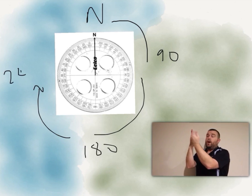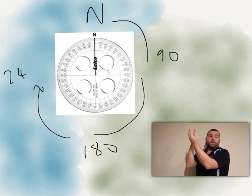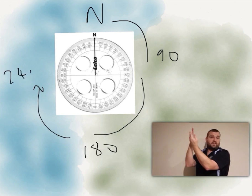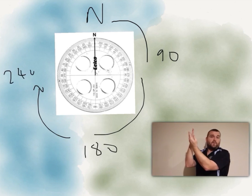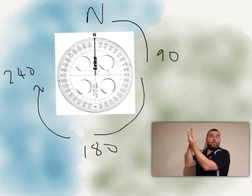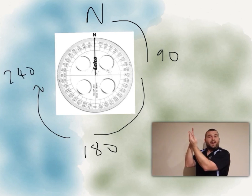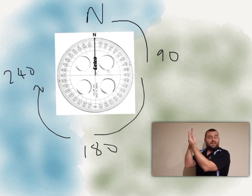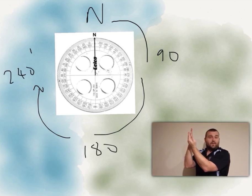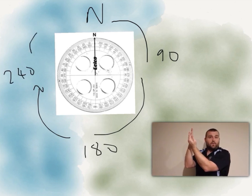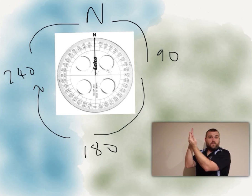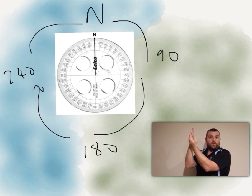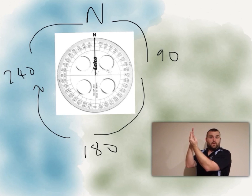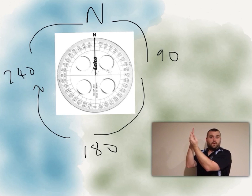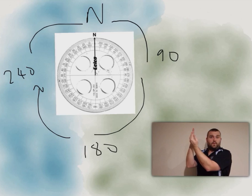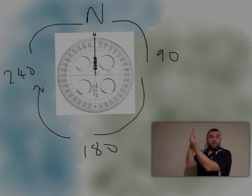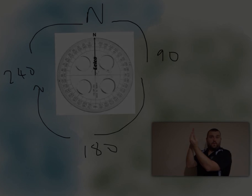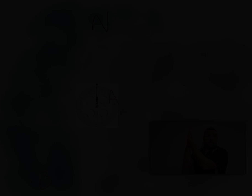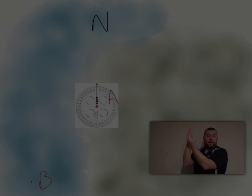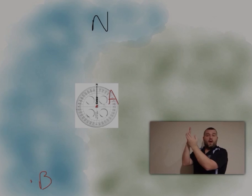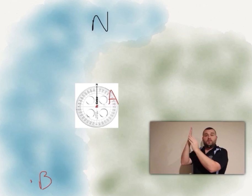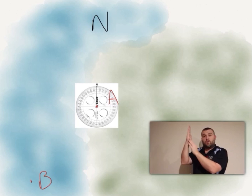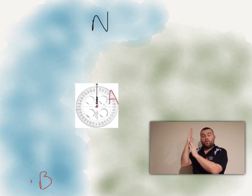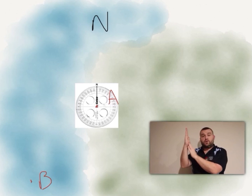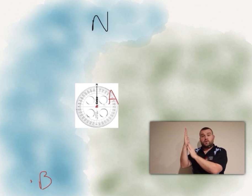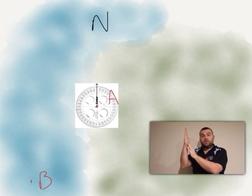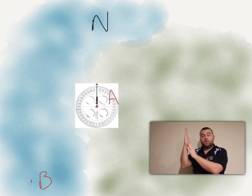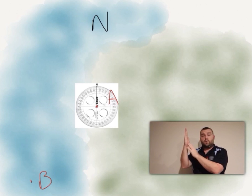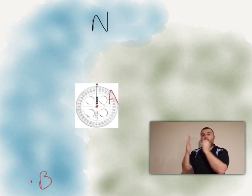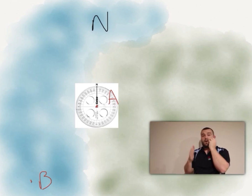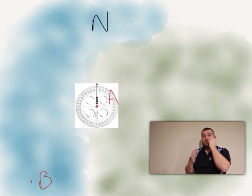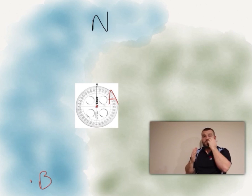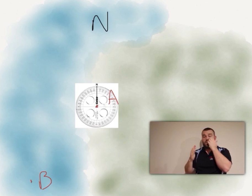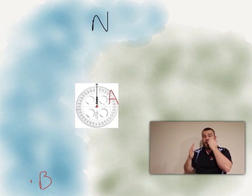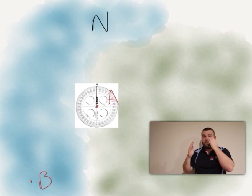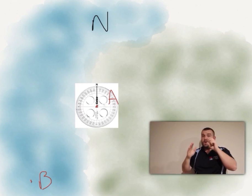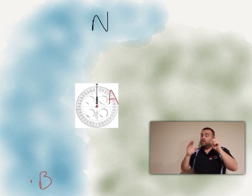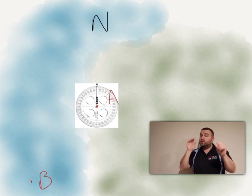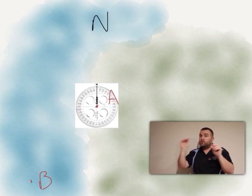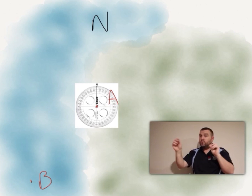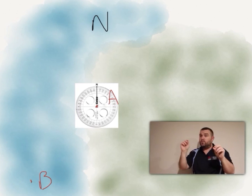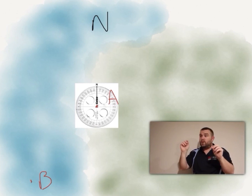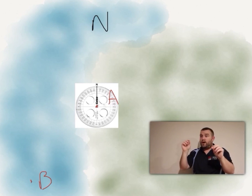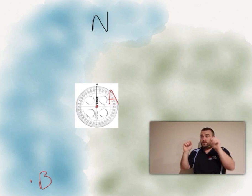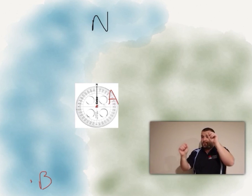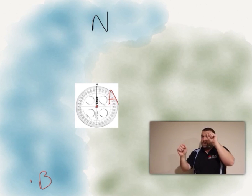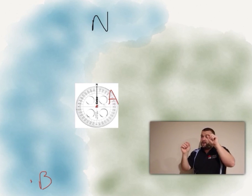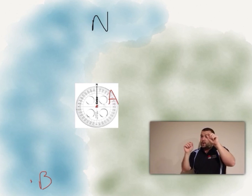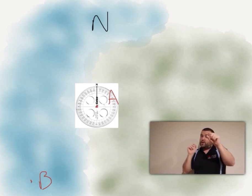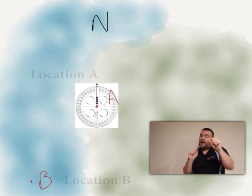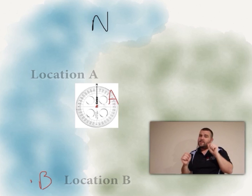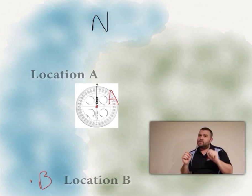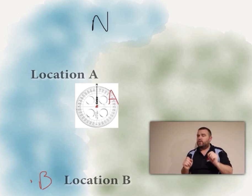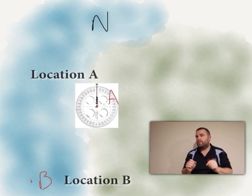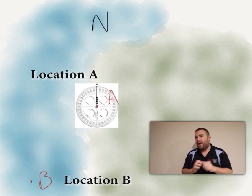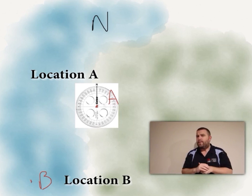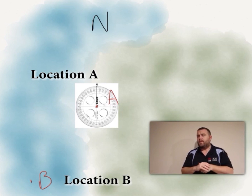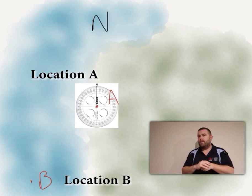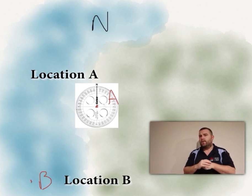and obviously we're back at zero for north. So what you do is if you had two kind of locations on a map